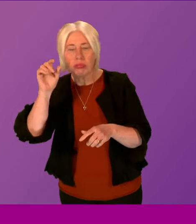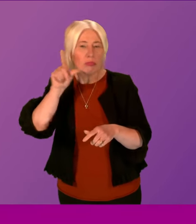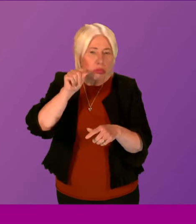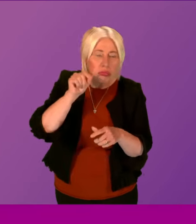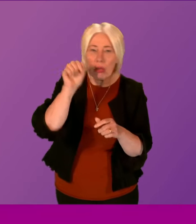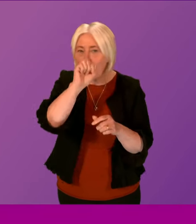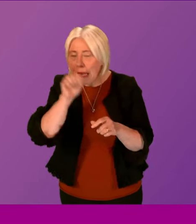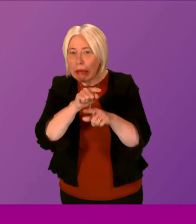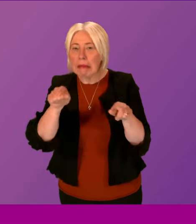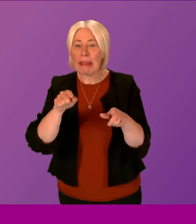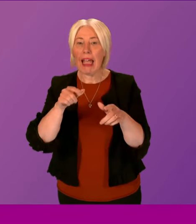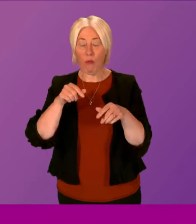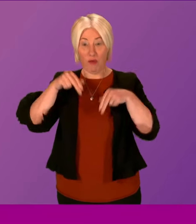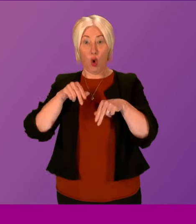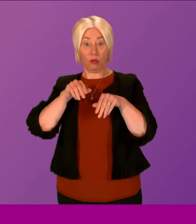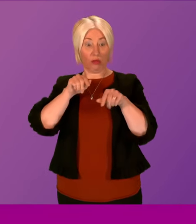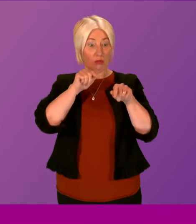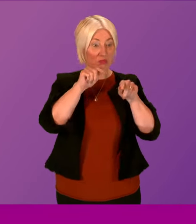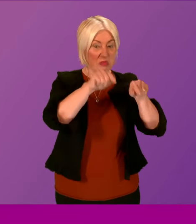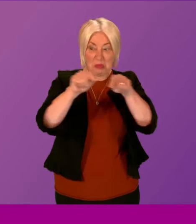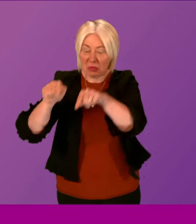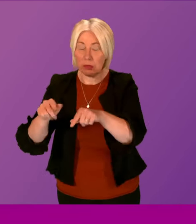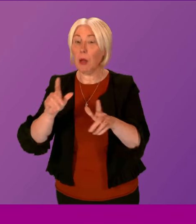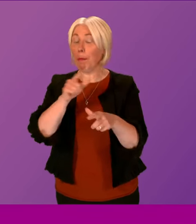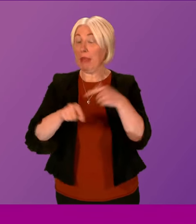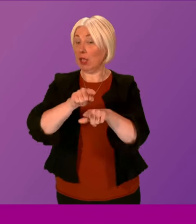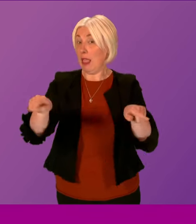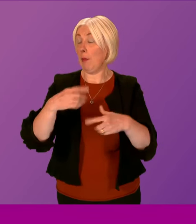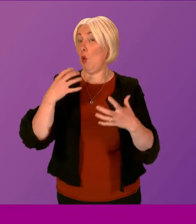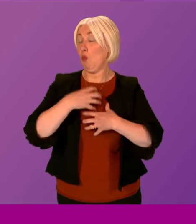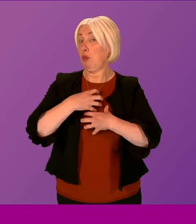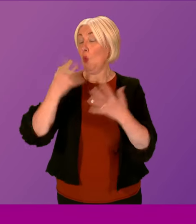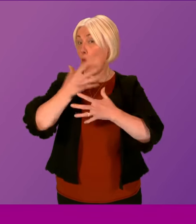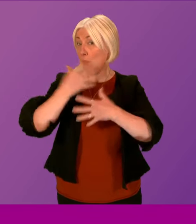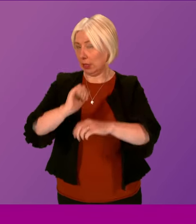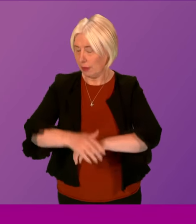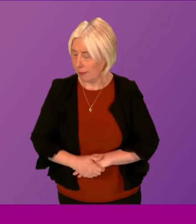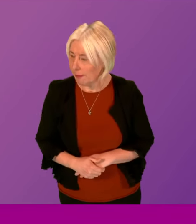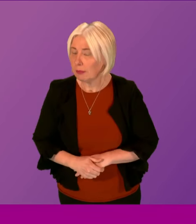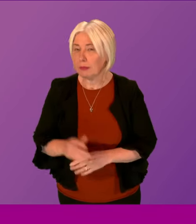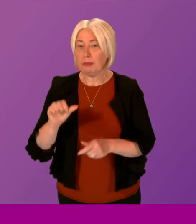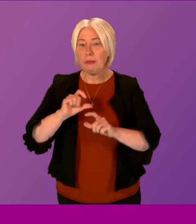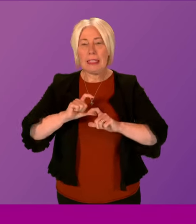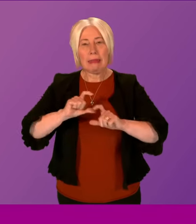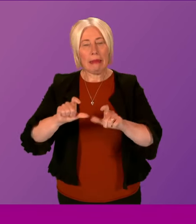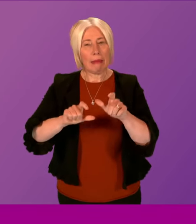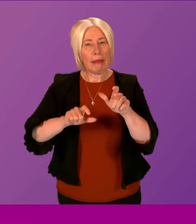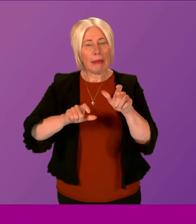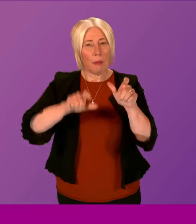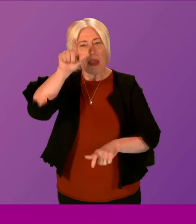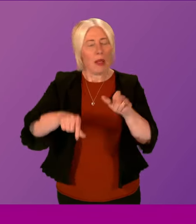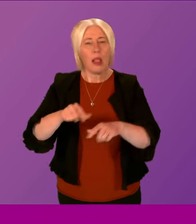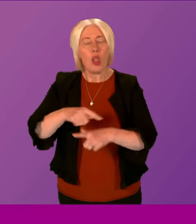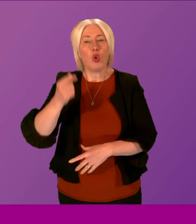worrying can have. The figures quoted indicate that there are still individuals who do not